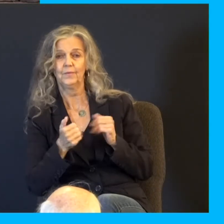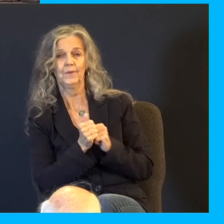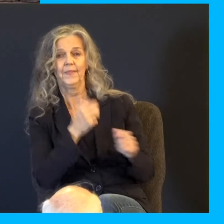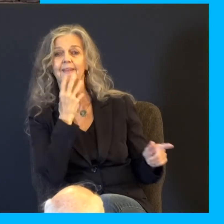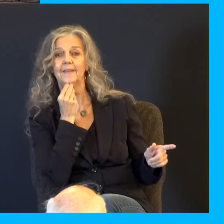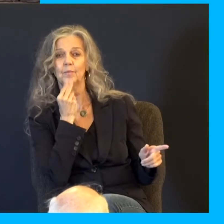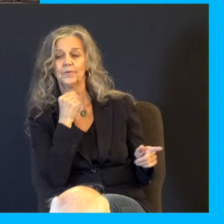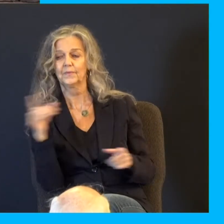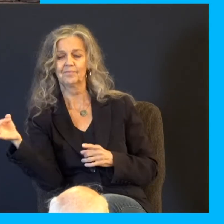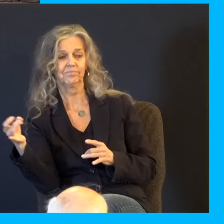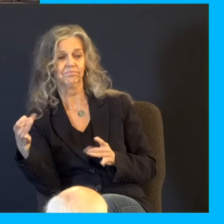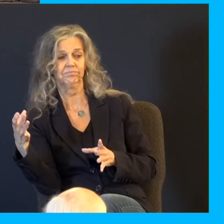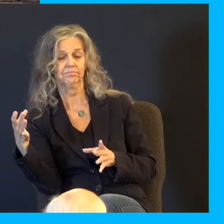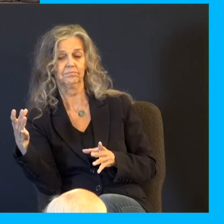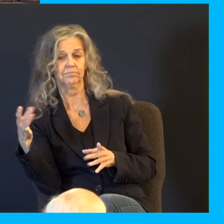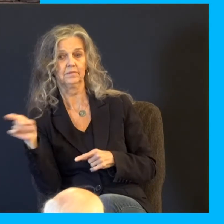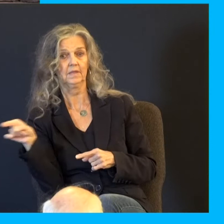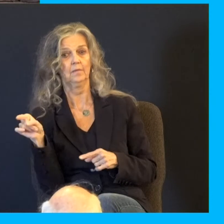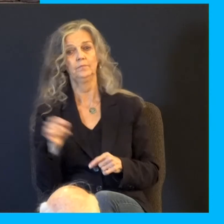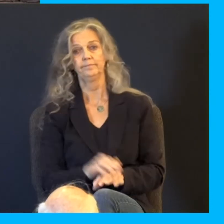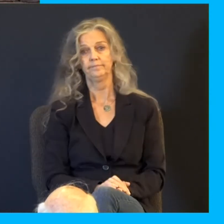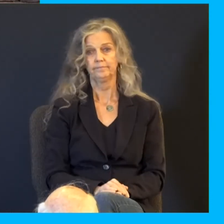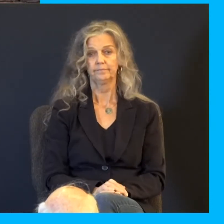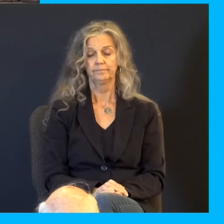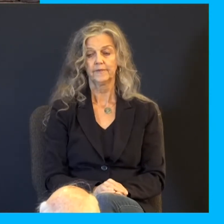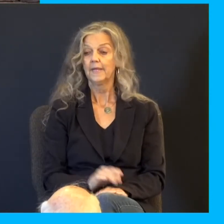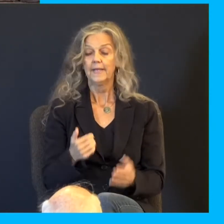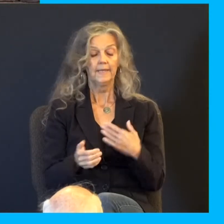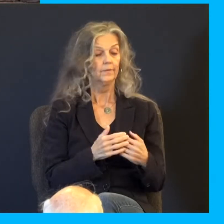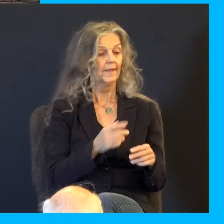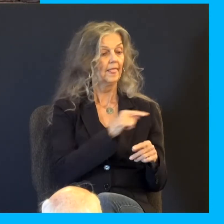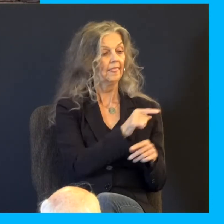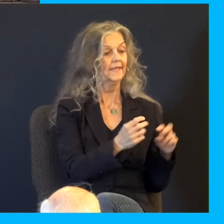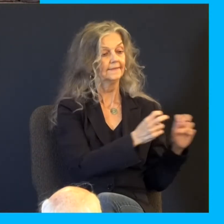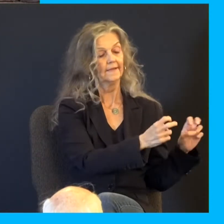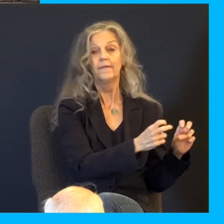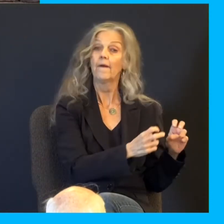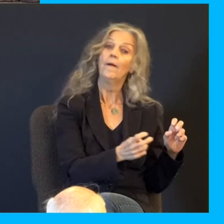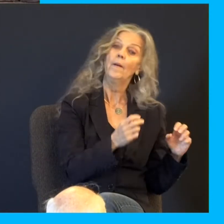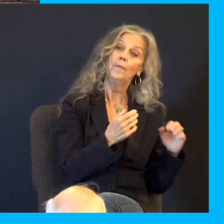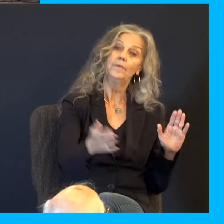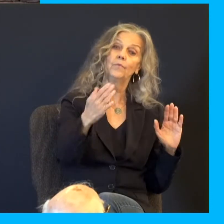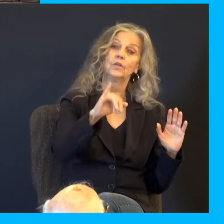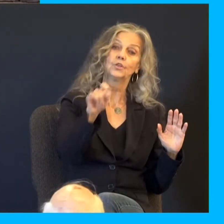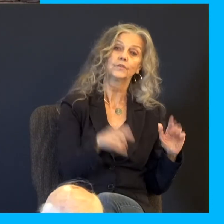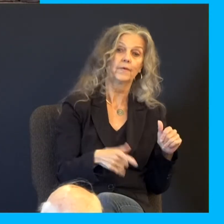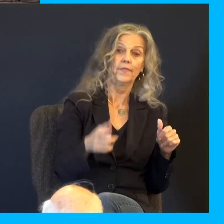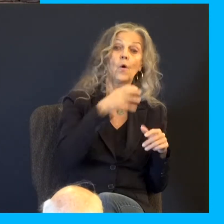is an abomination unto the Egyptians. And they sat before Joseph, the firstborn, according to his birthright, and the youngest, according to